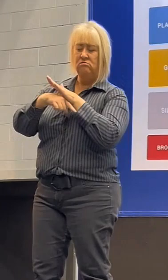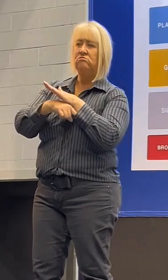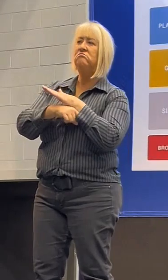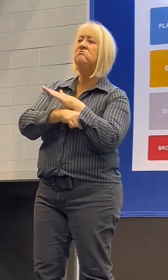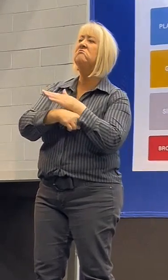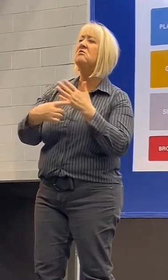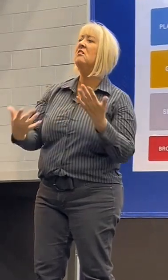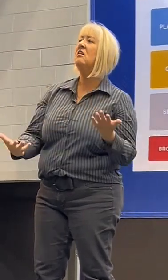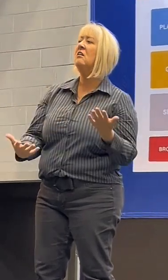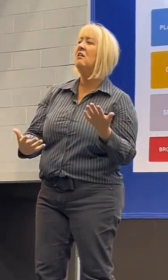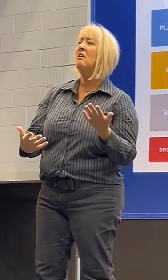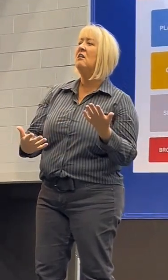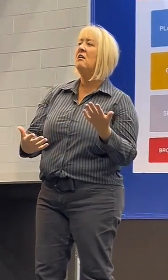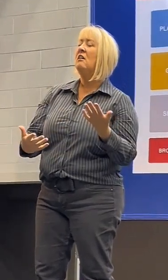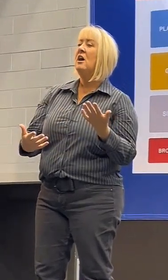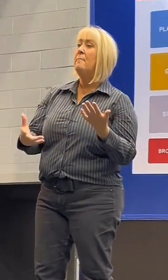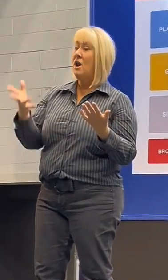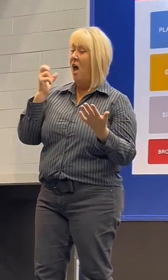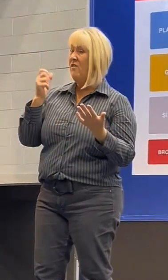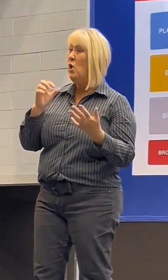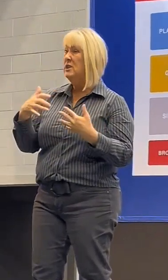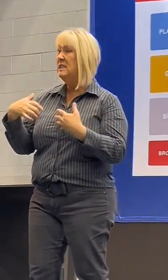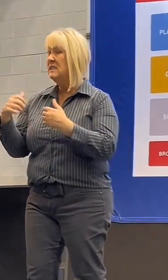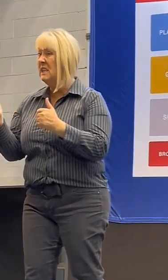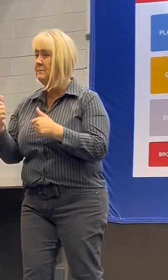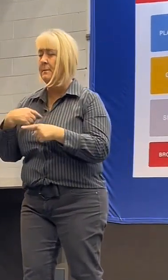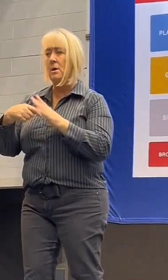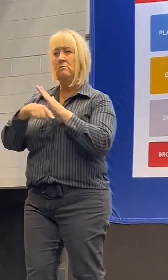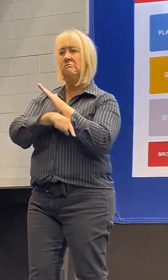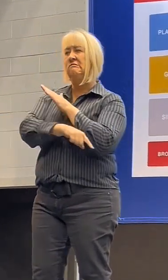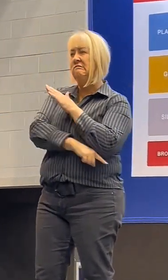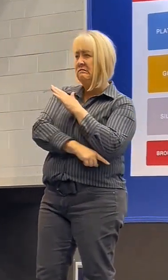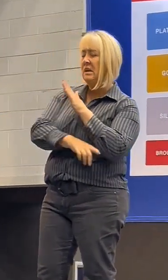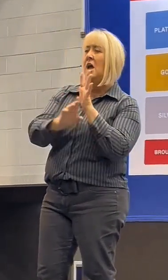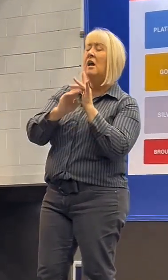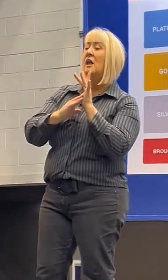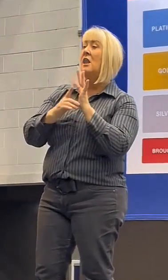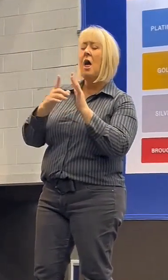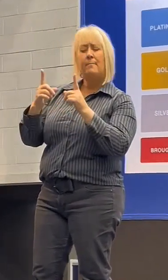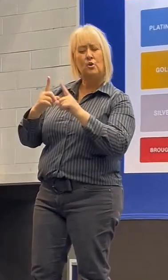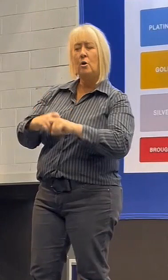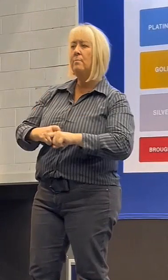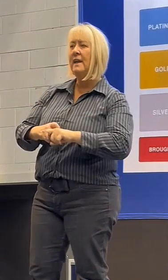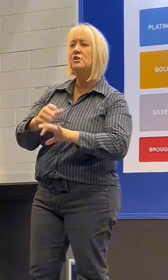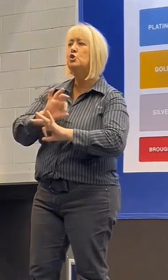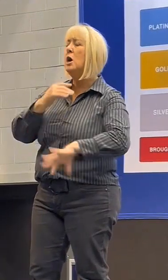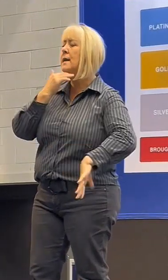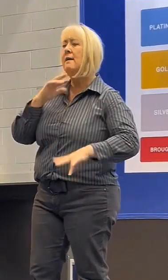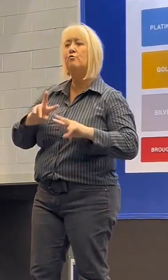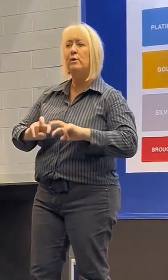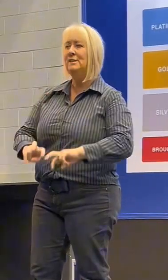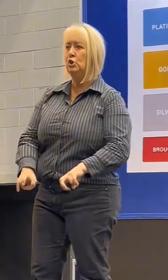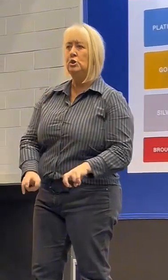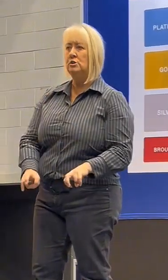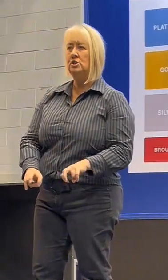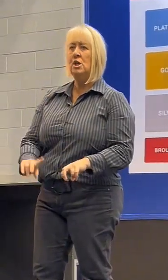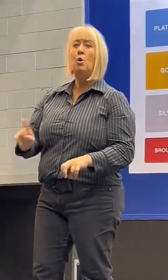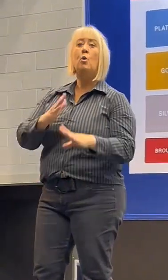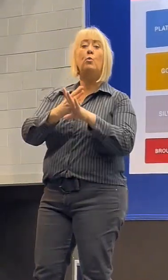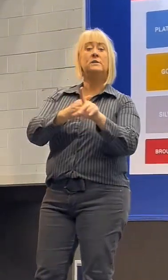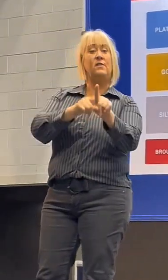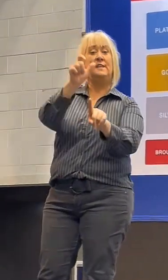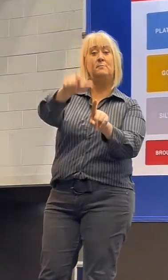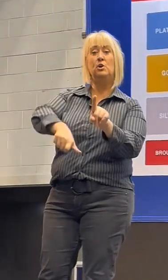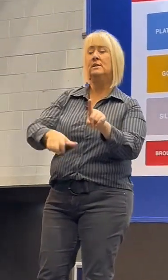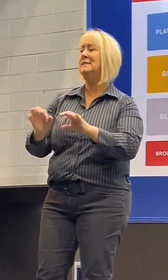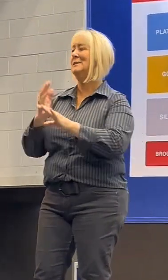a couple of success stories I had heard. Lyme disease is complex and under-researched, and what works for one person might